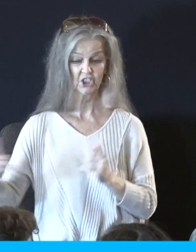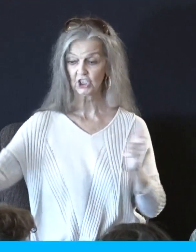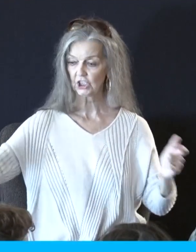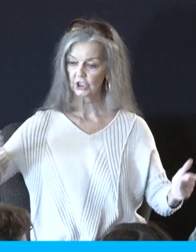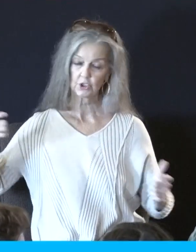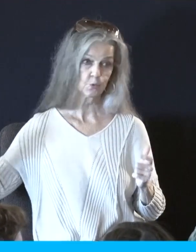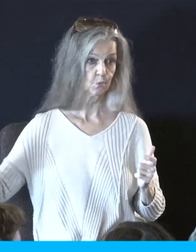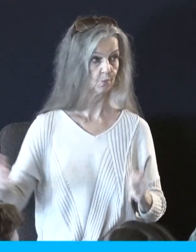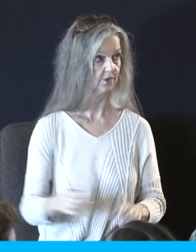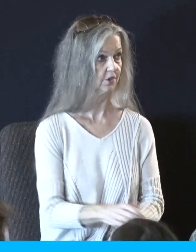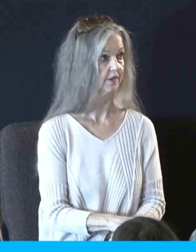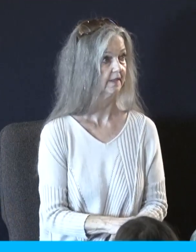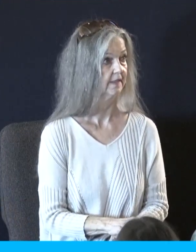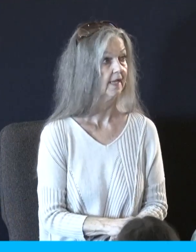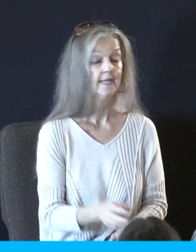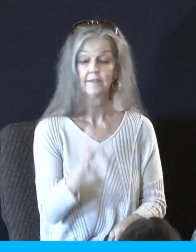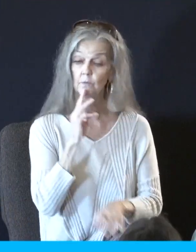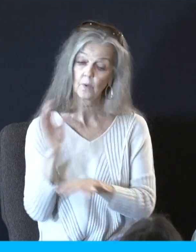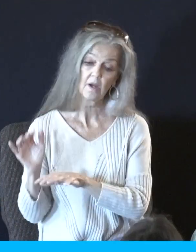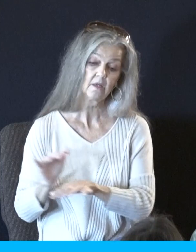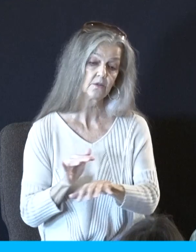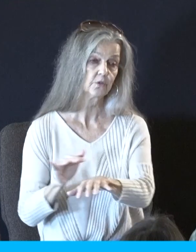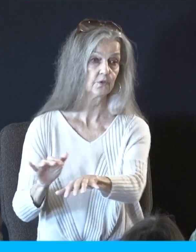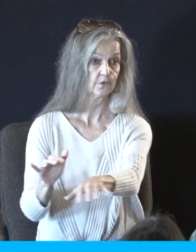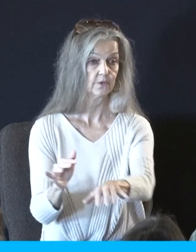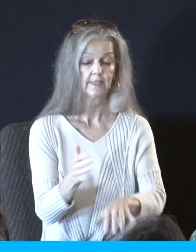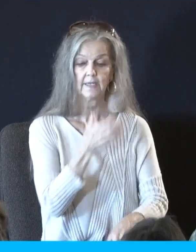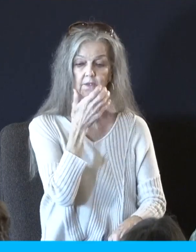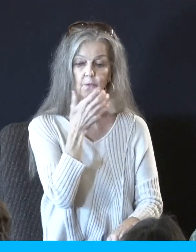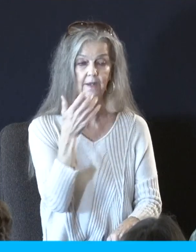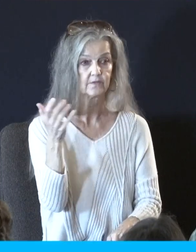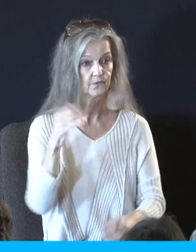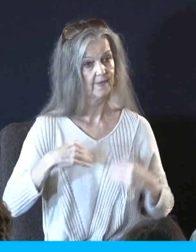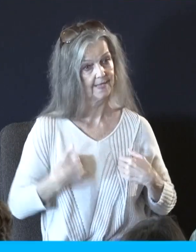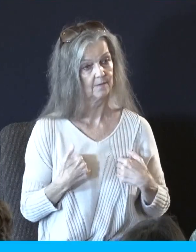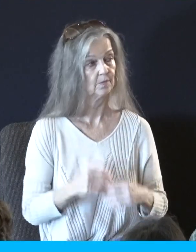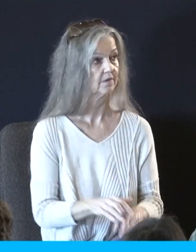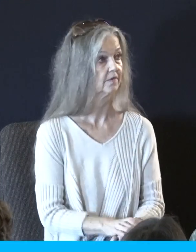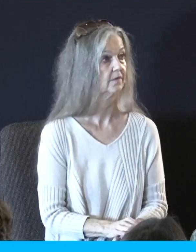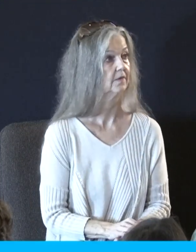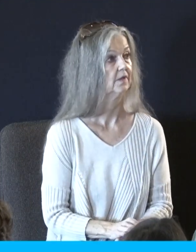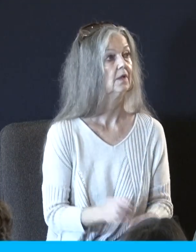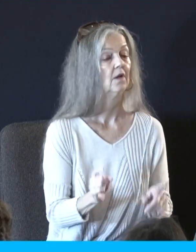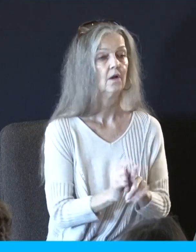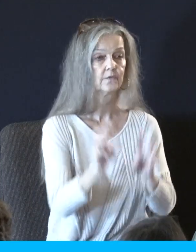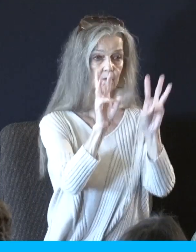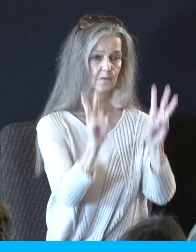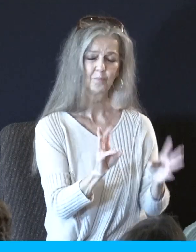and had streams of water and pasture land for their livestock to graze. Also, the climate was perfect as